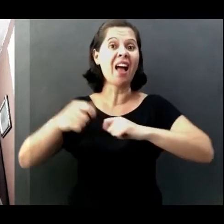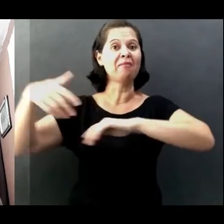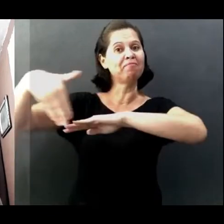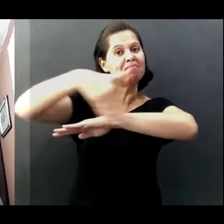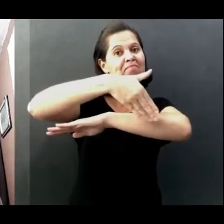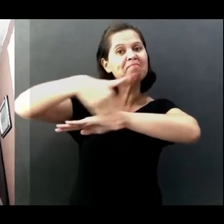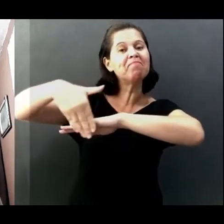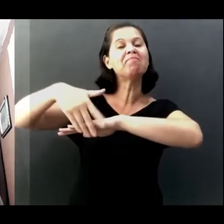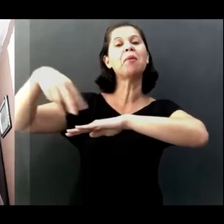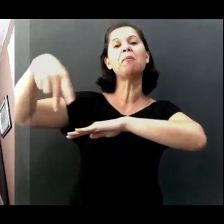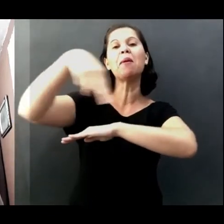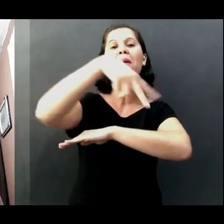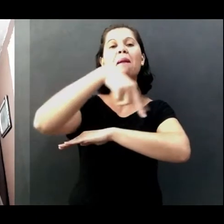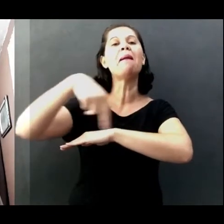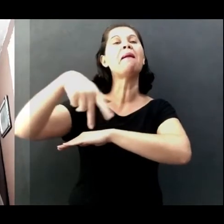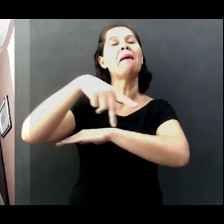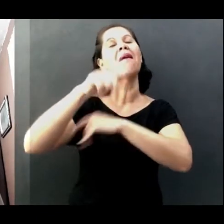take a walk, see the trees.